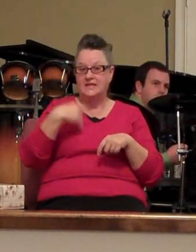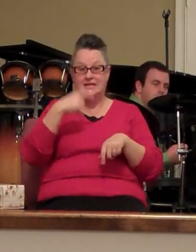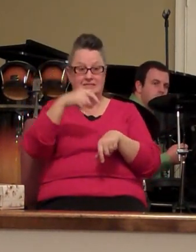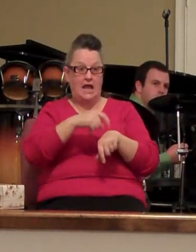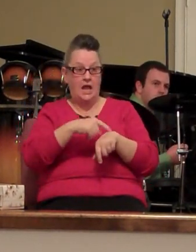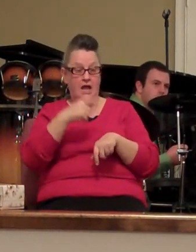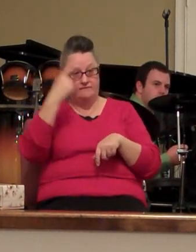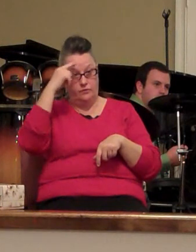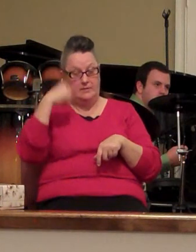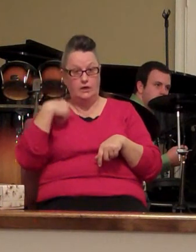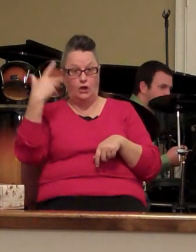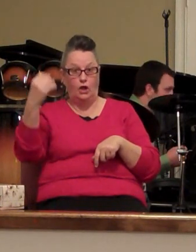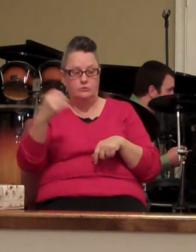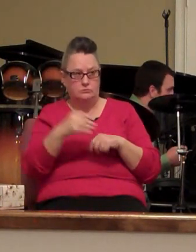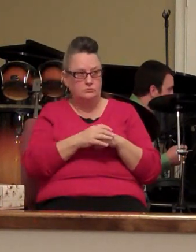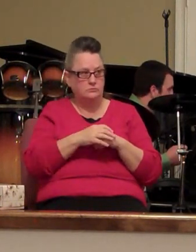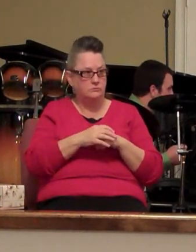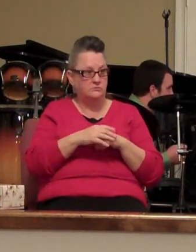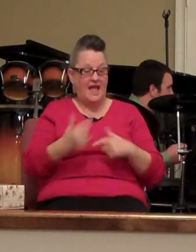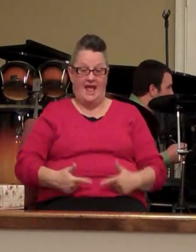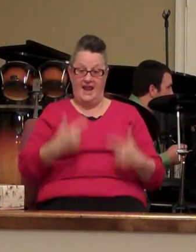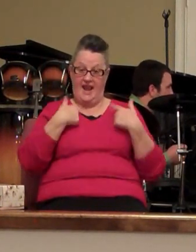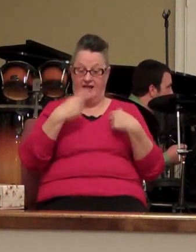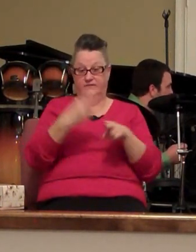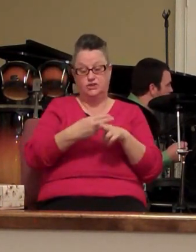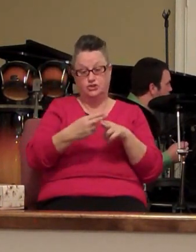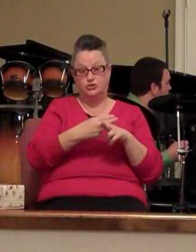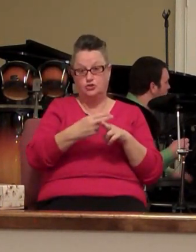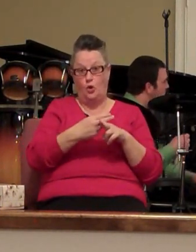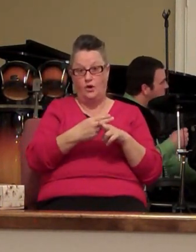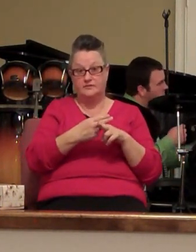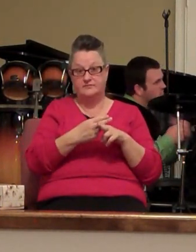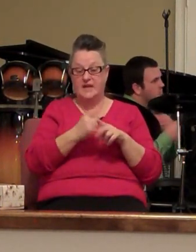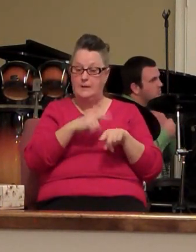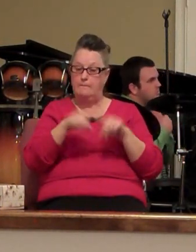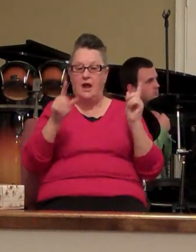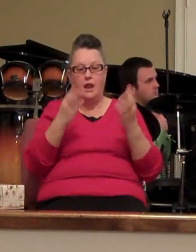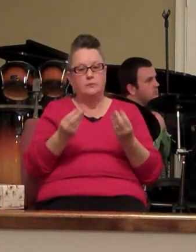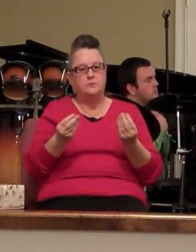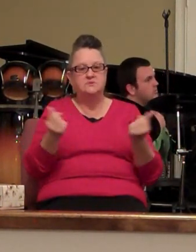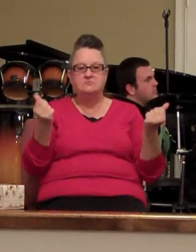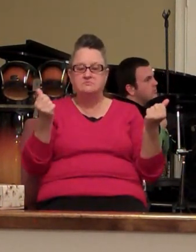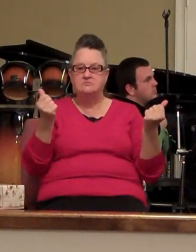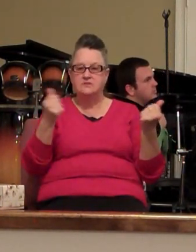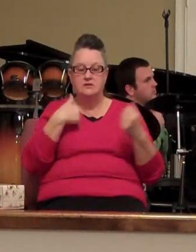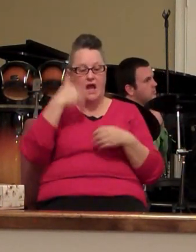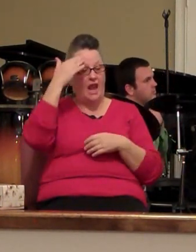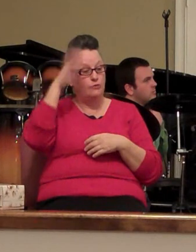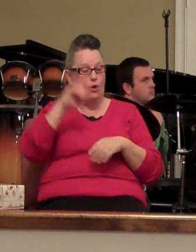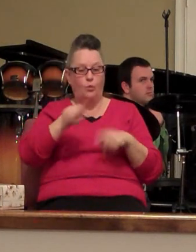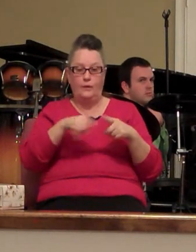to go life is short but a vapor I don't know when my time is up